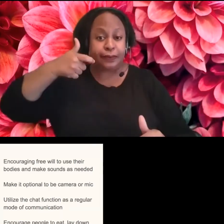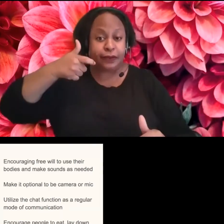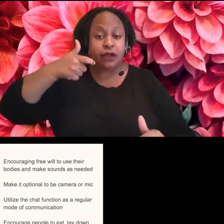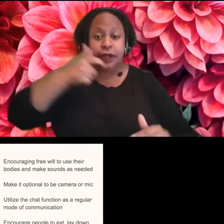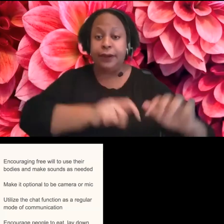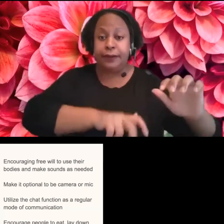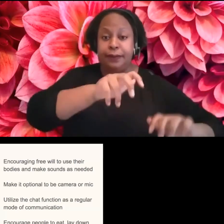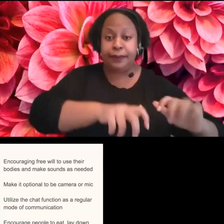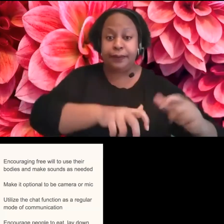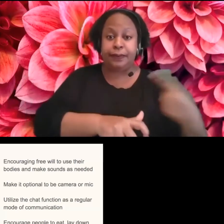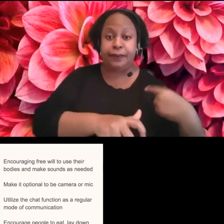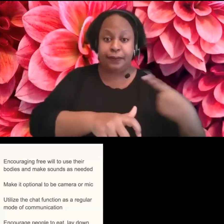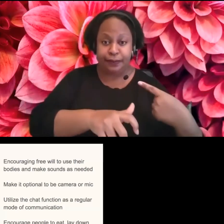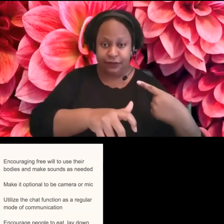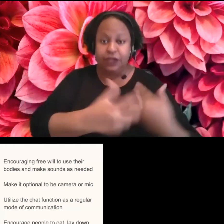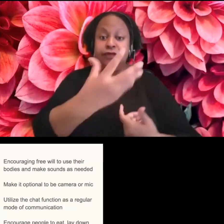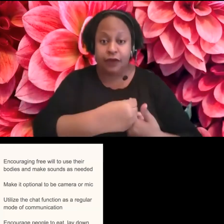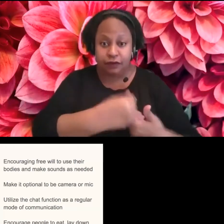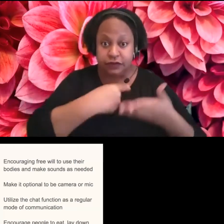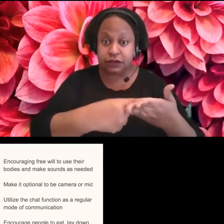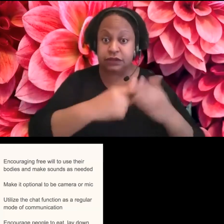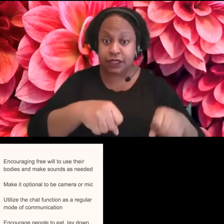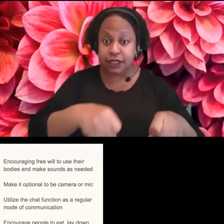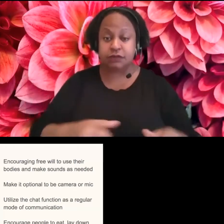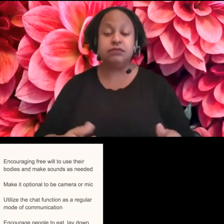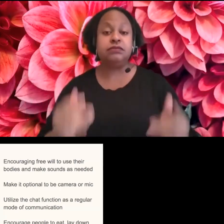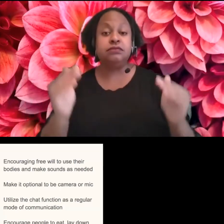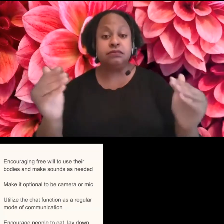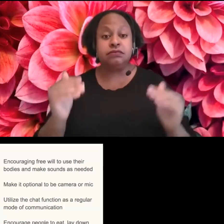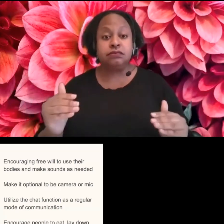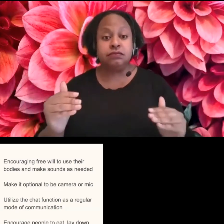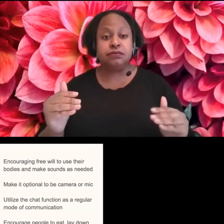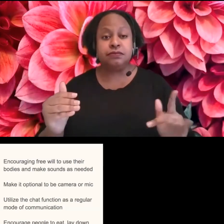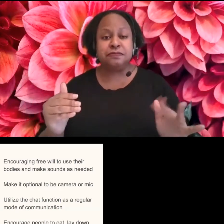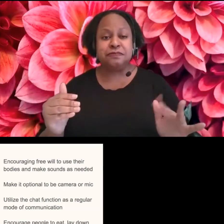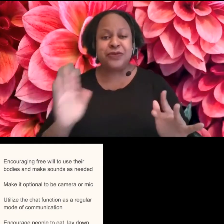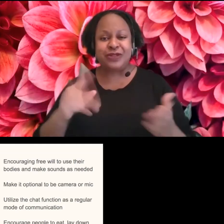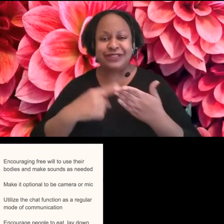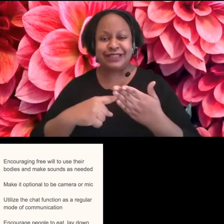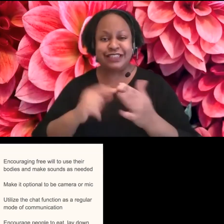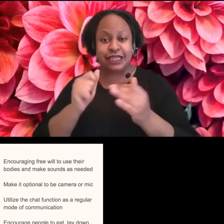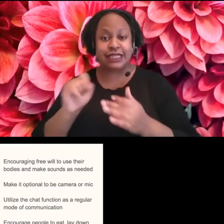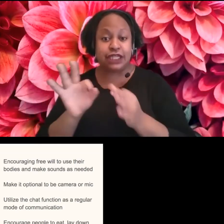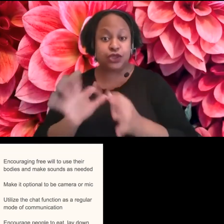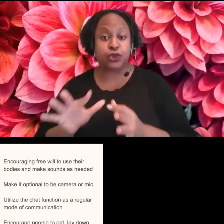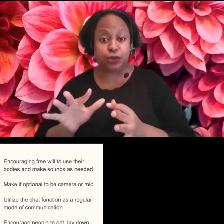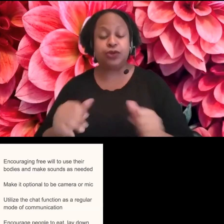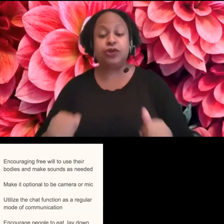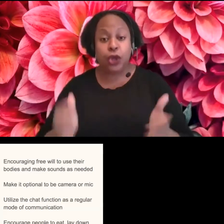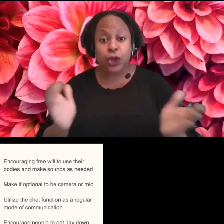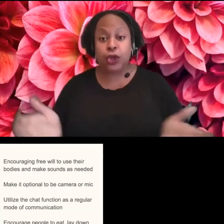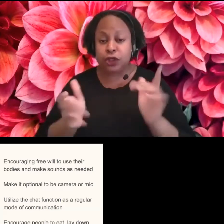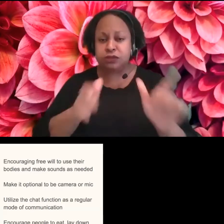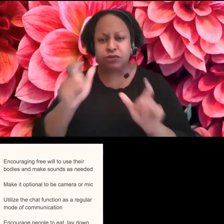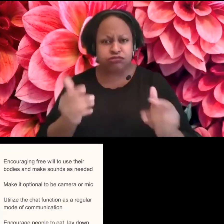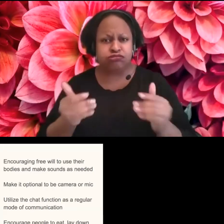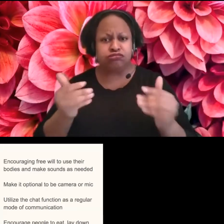but also if you are on, uh, actually we'll get into that with ASL, um, encouraging people to eat, lay down,